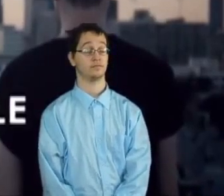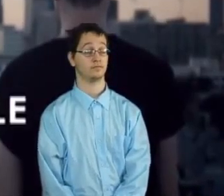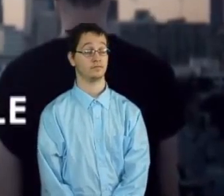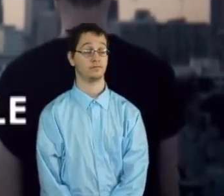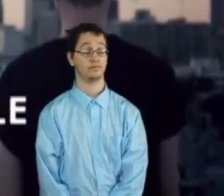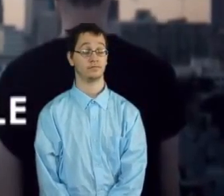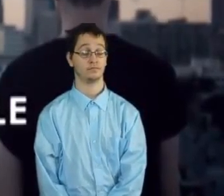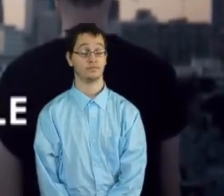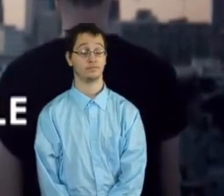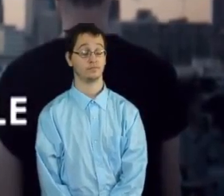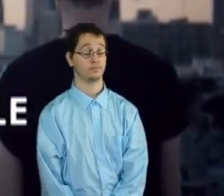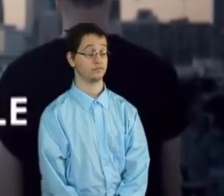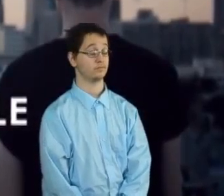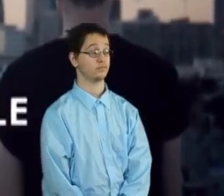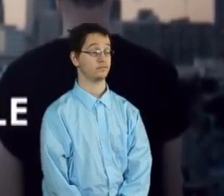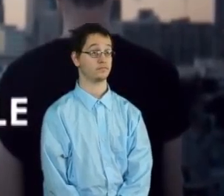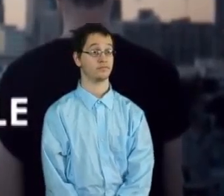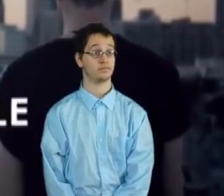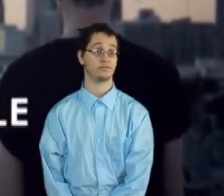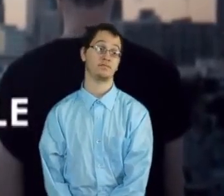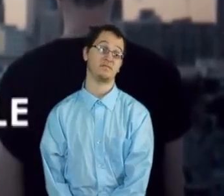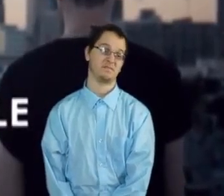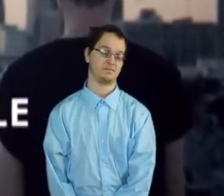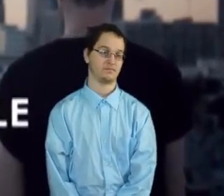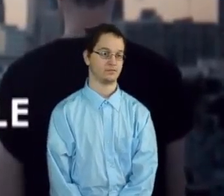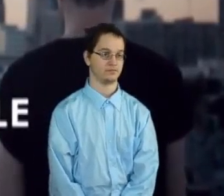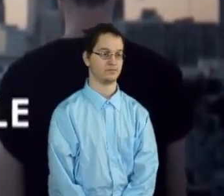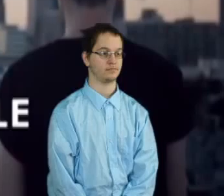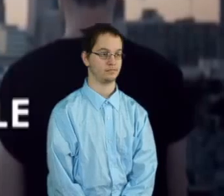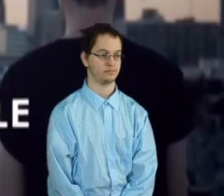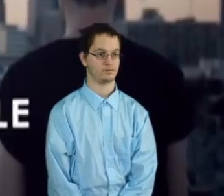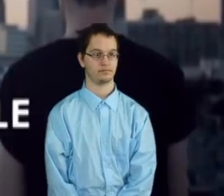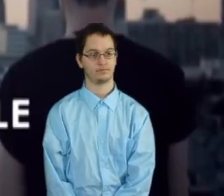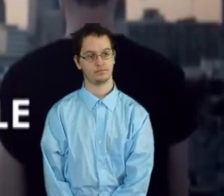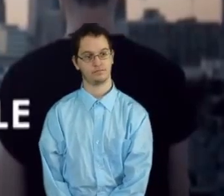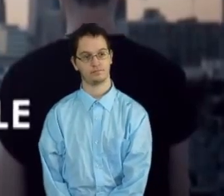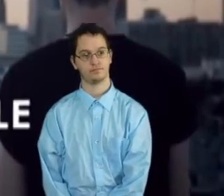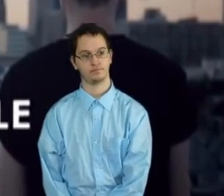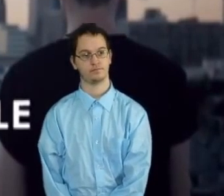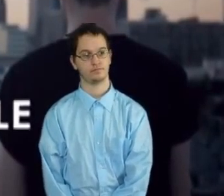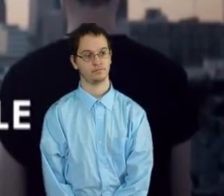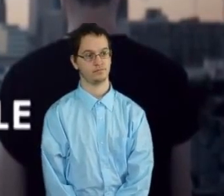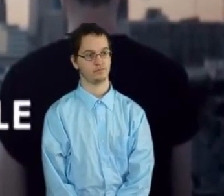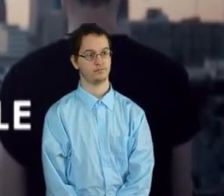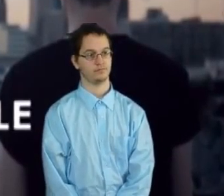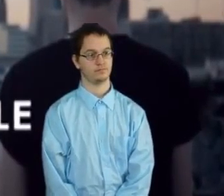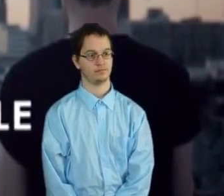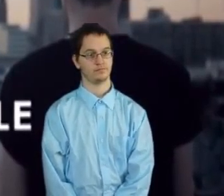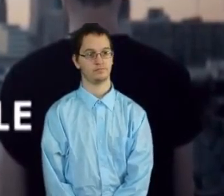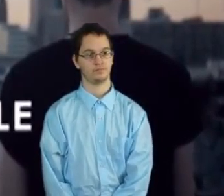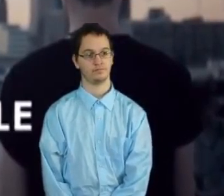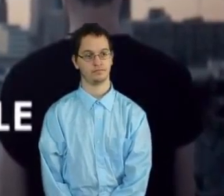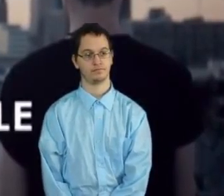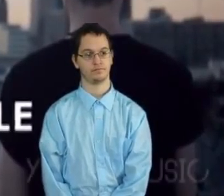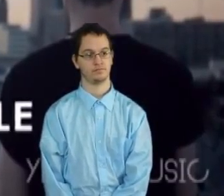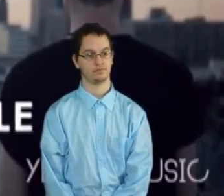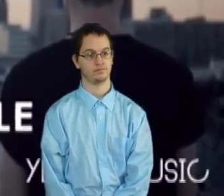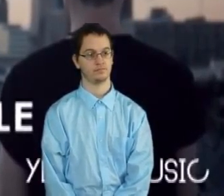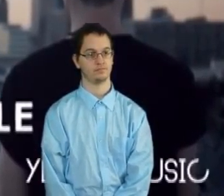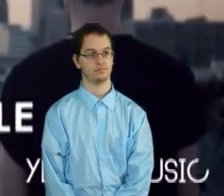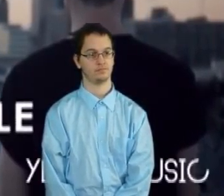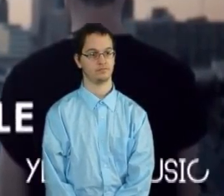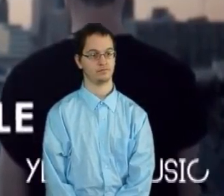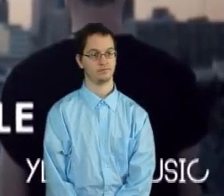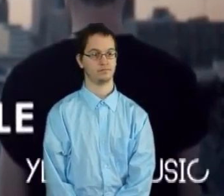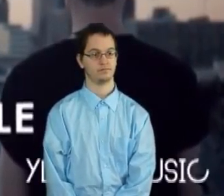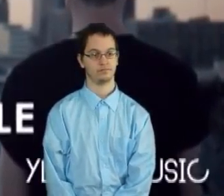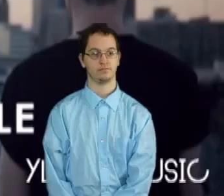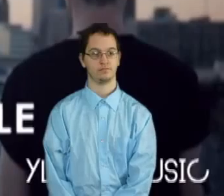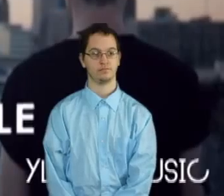Neneno